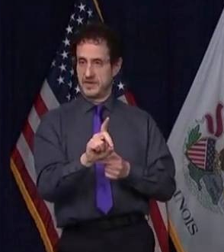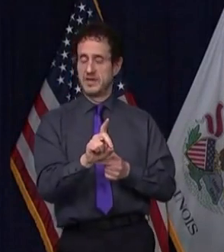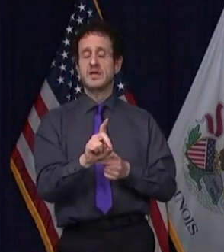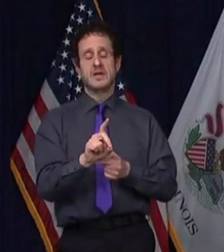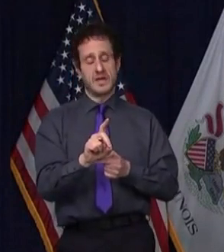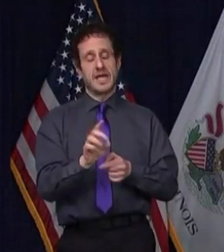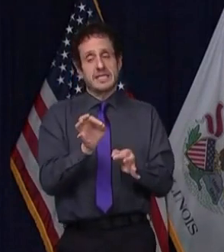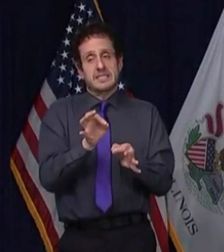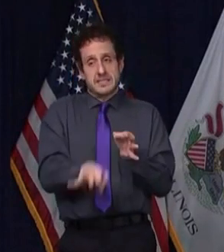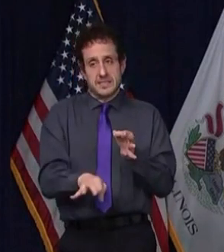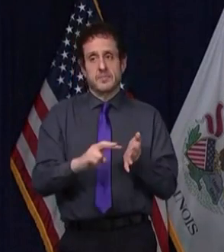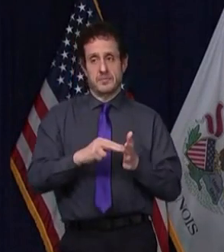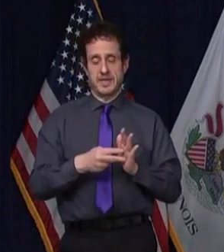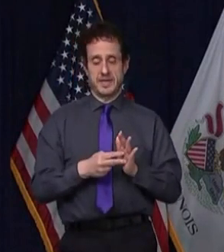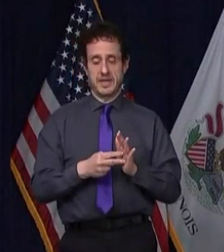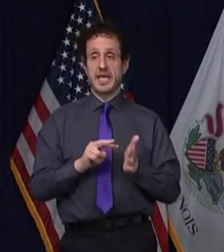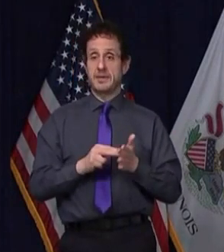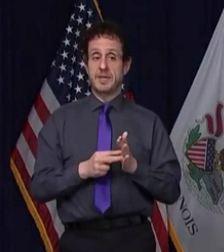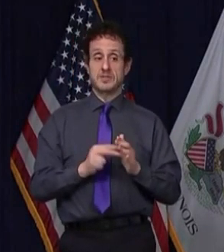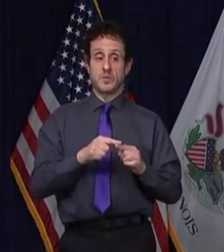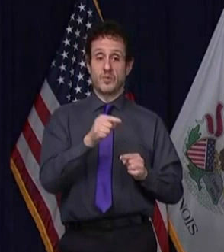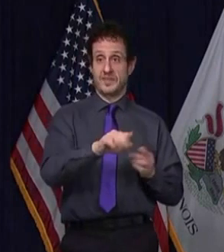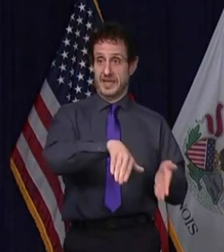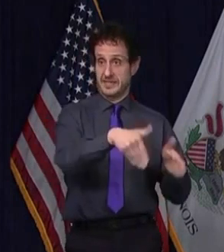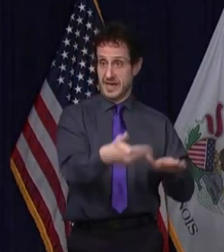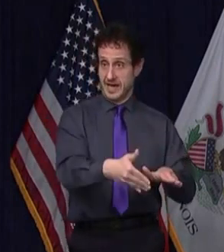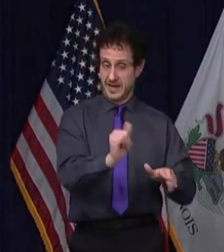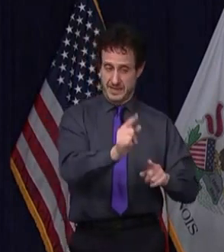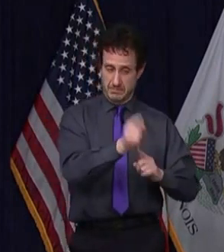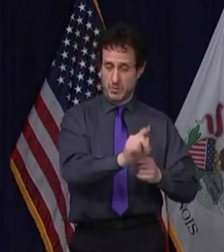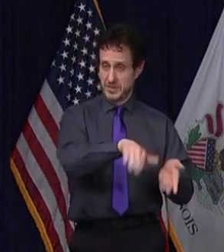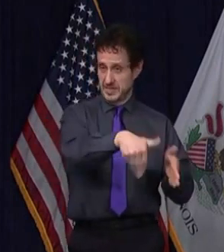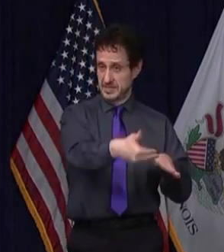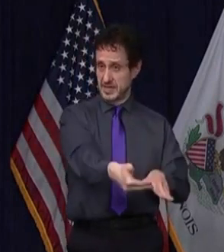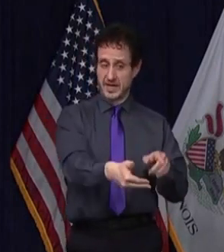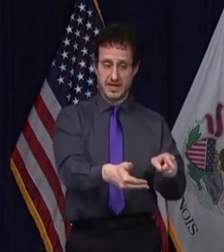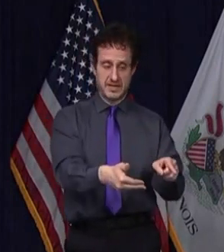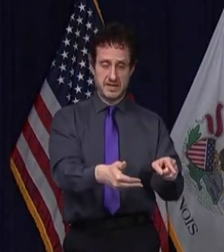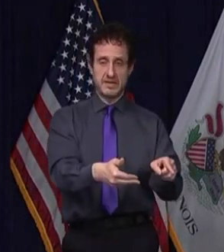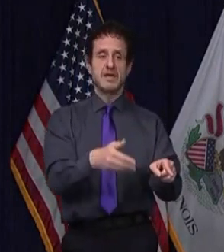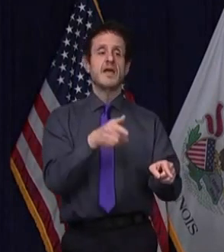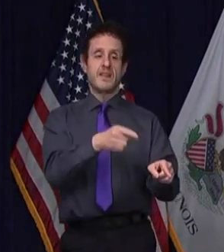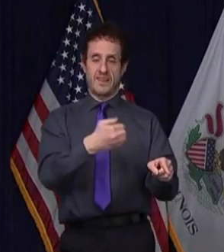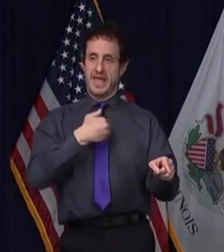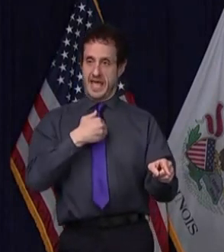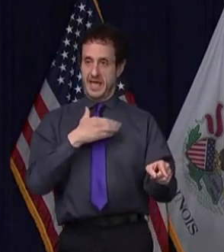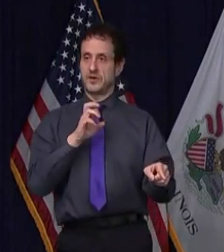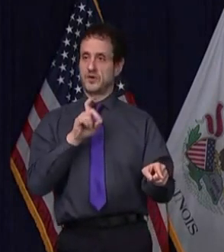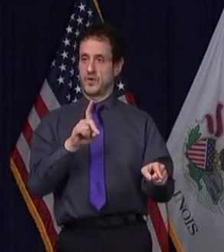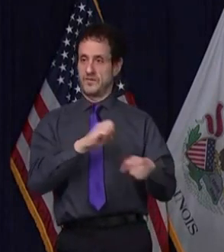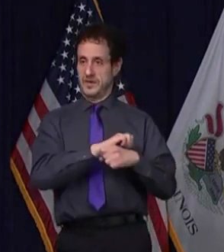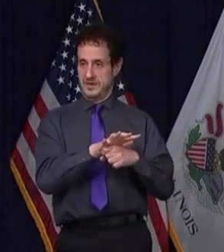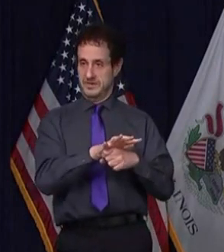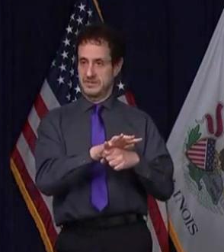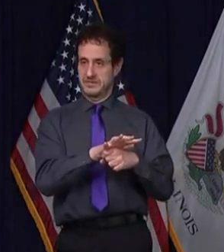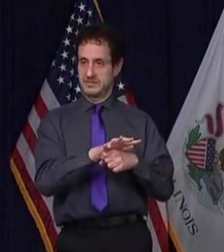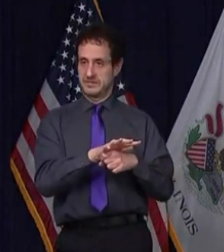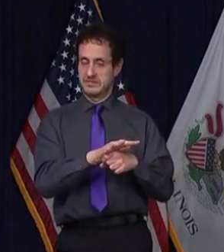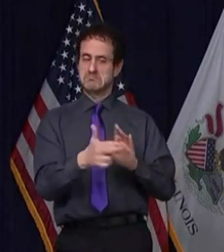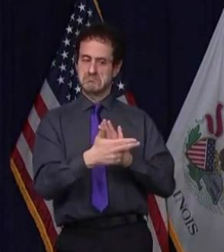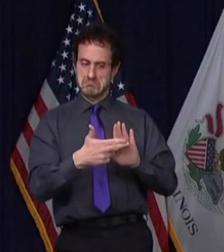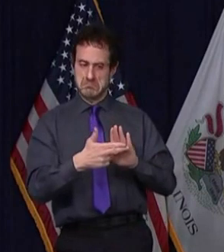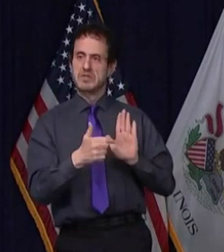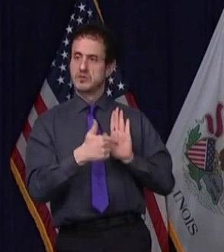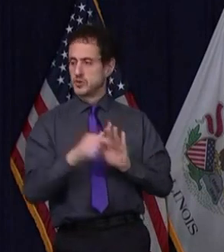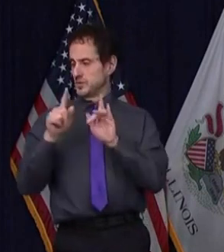simplistic. It means at the time of death, it was a COVID positive diagnosis. So that means